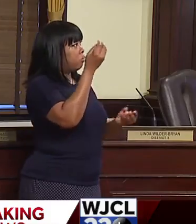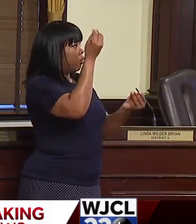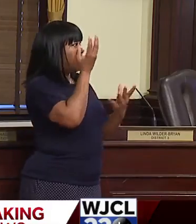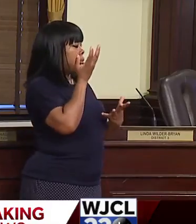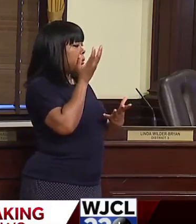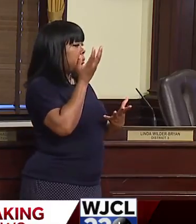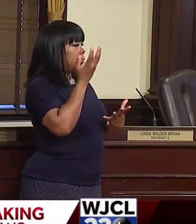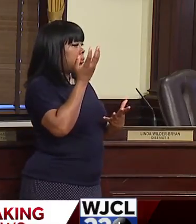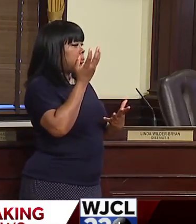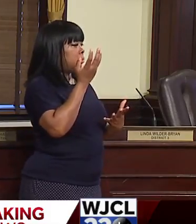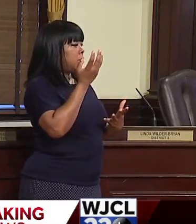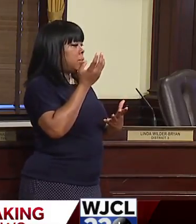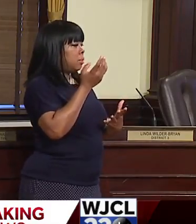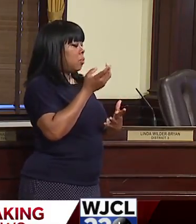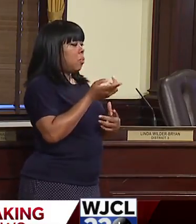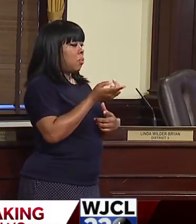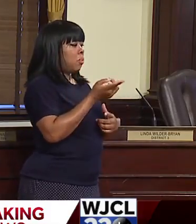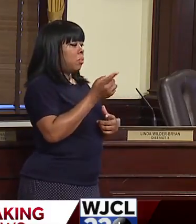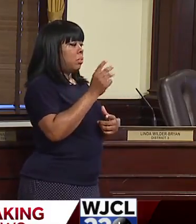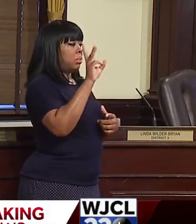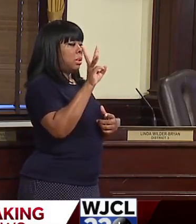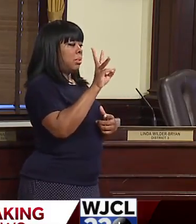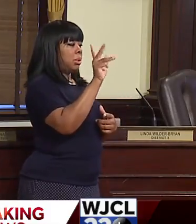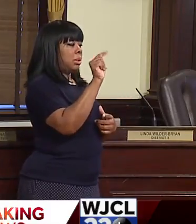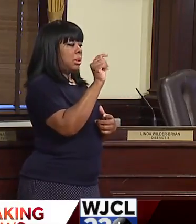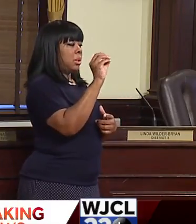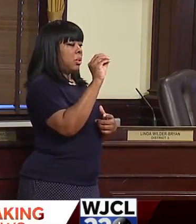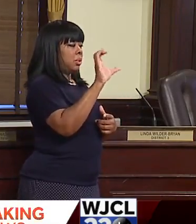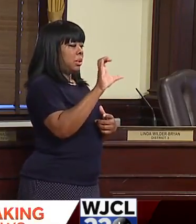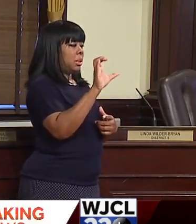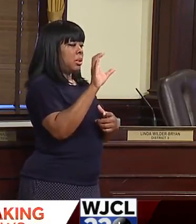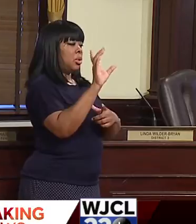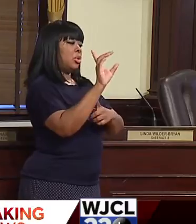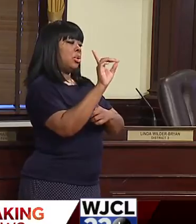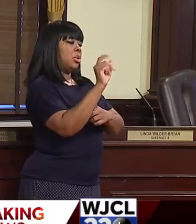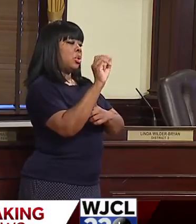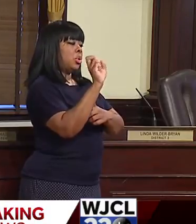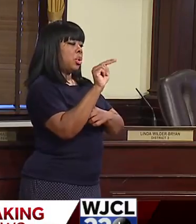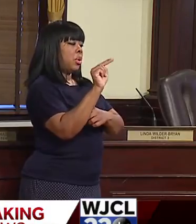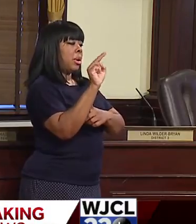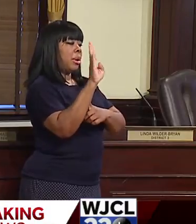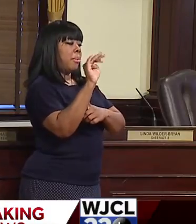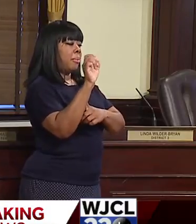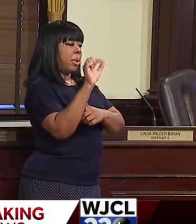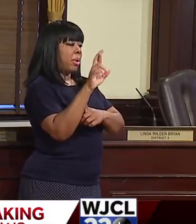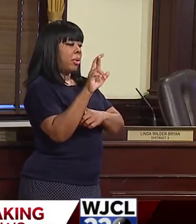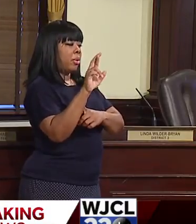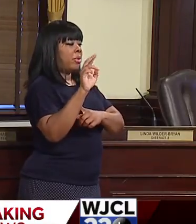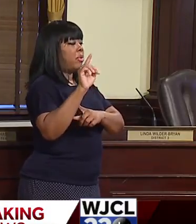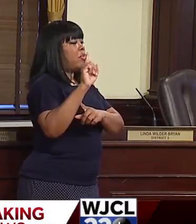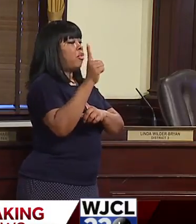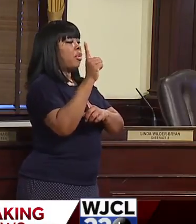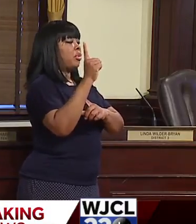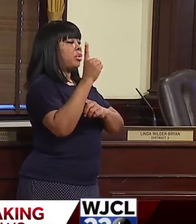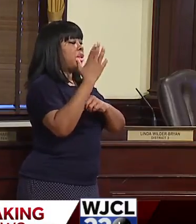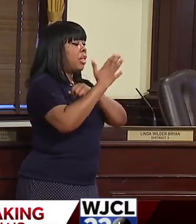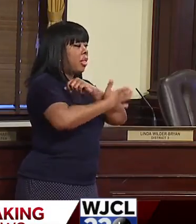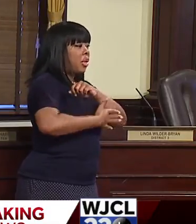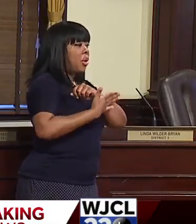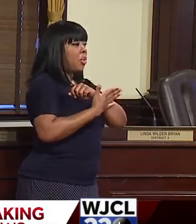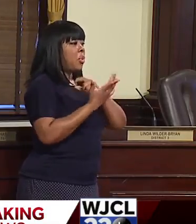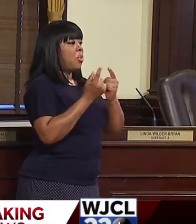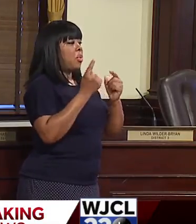one of our own WTOC Dawn Baker was the first in the country to receive